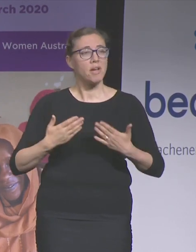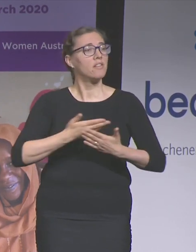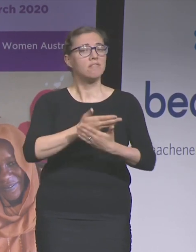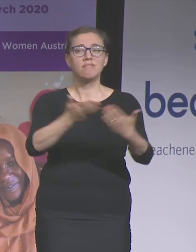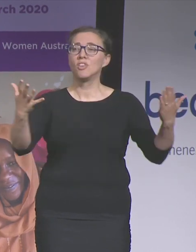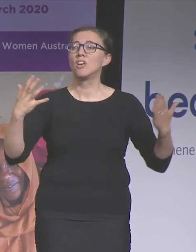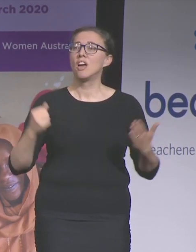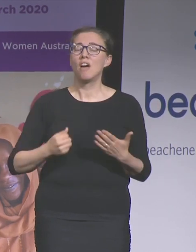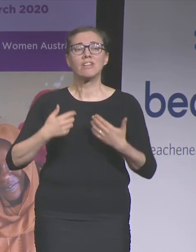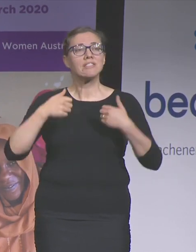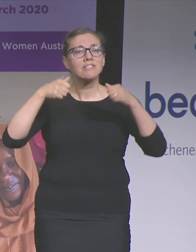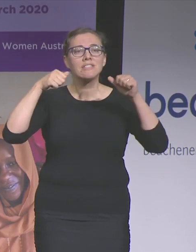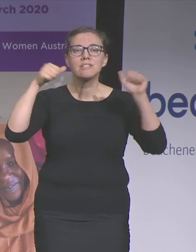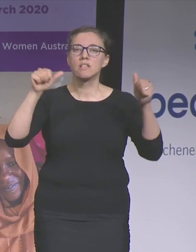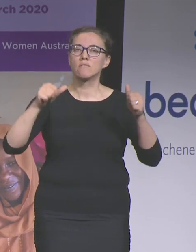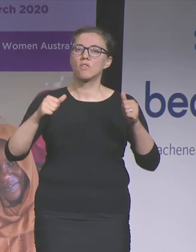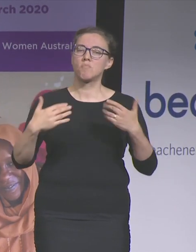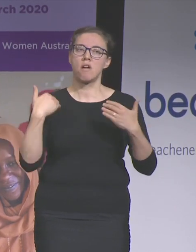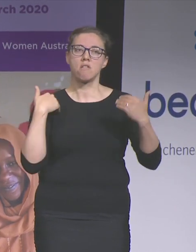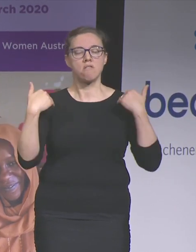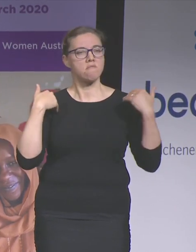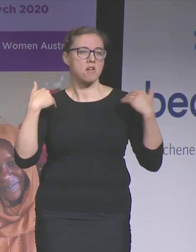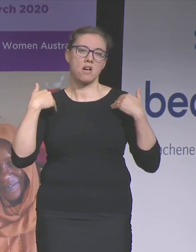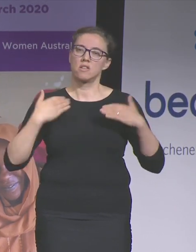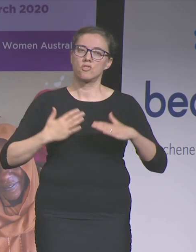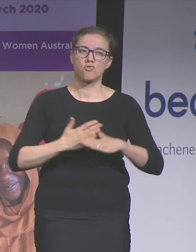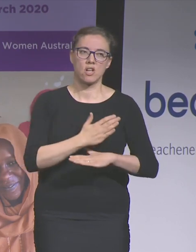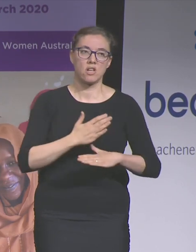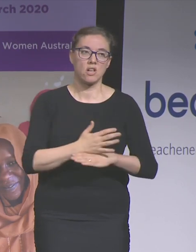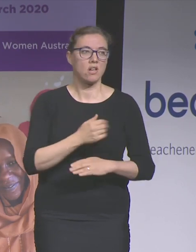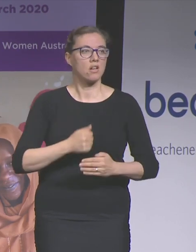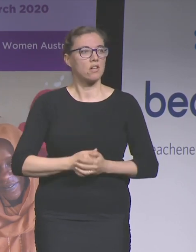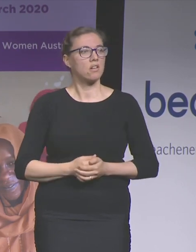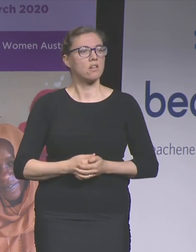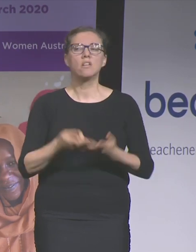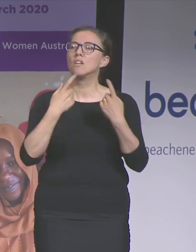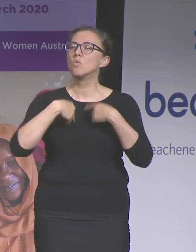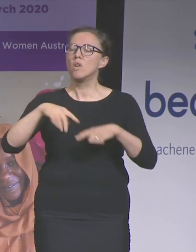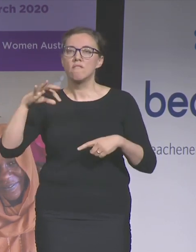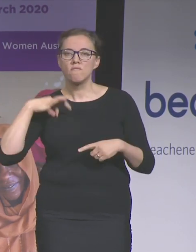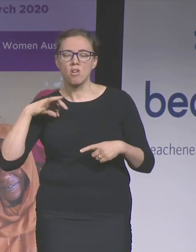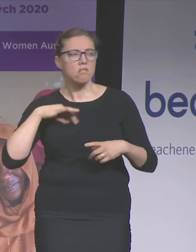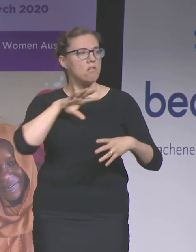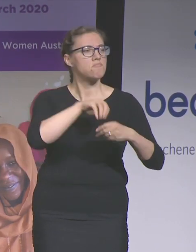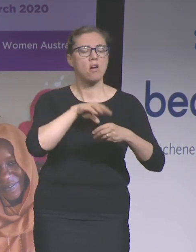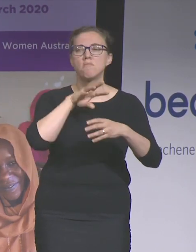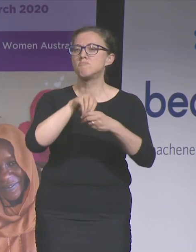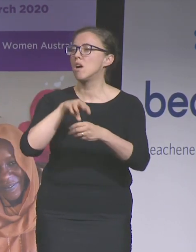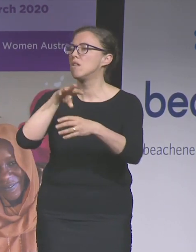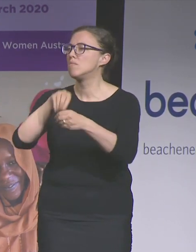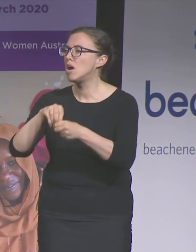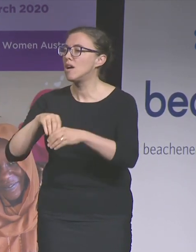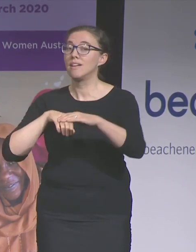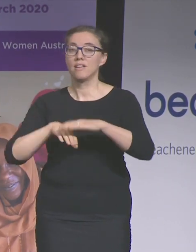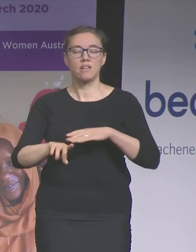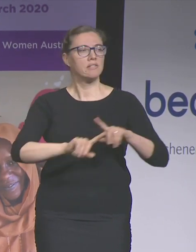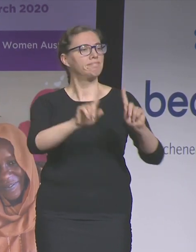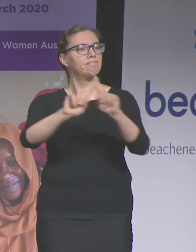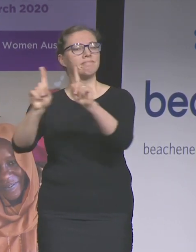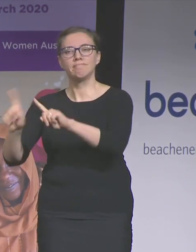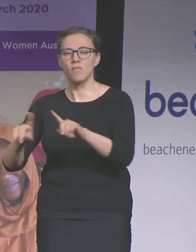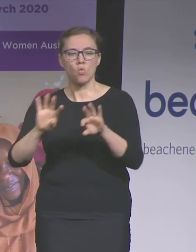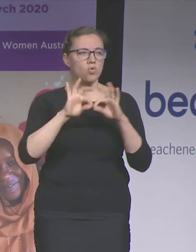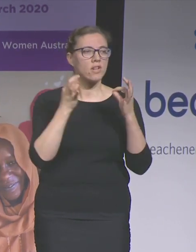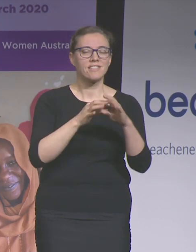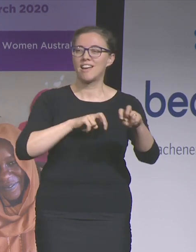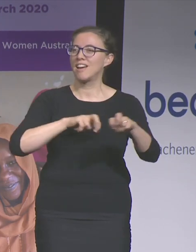careers. We volunteer our time and efforts to additional activities that we're really passionate about. We